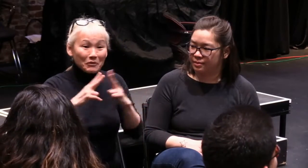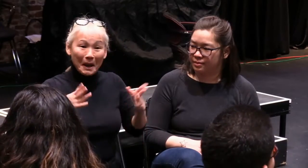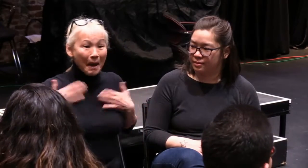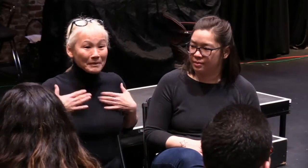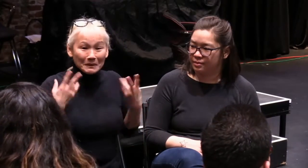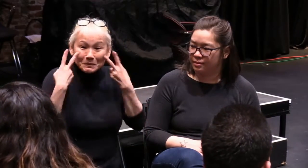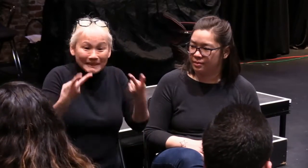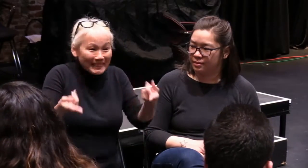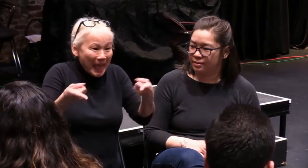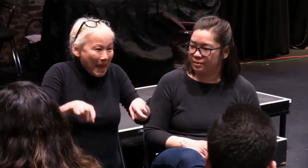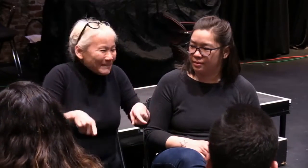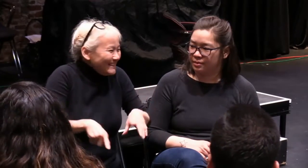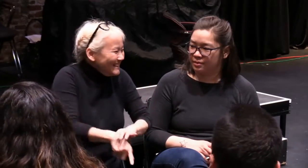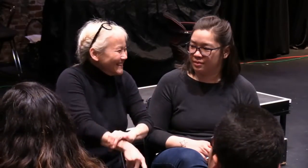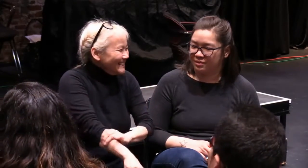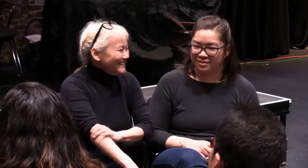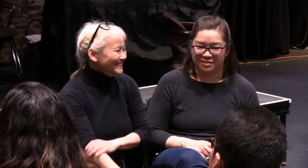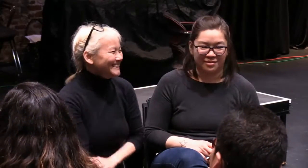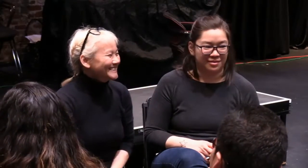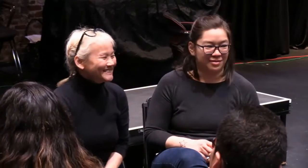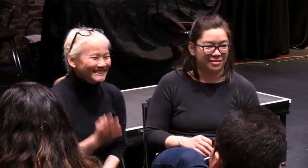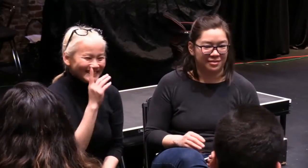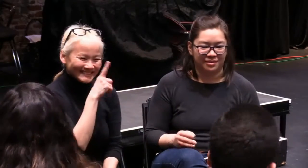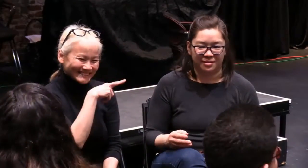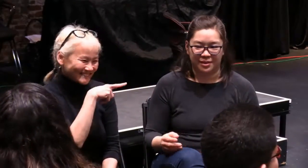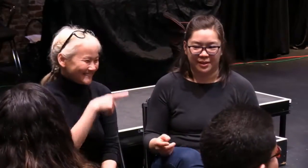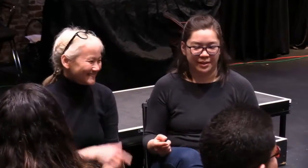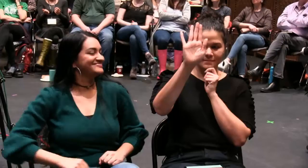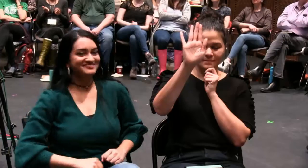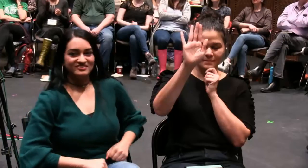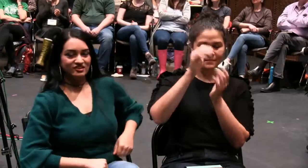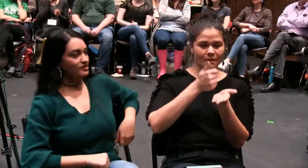able to communicate with each other directly, and, of course, the interpreters were happy to see that happen.